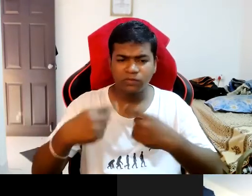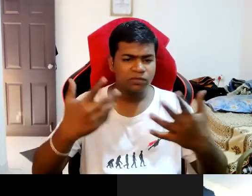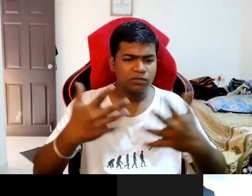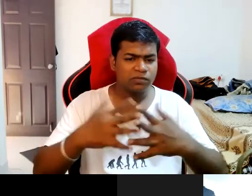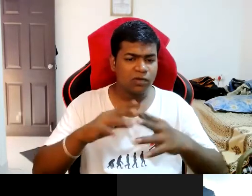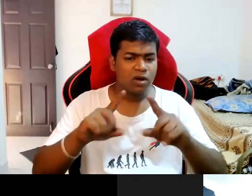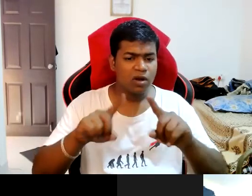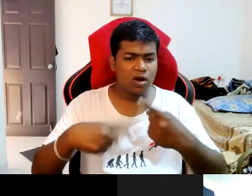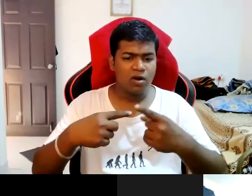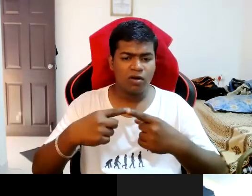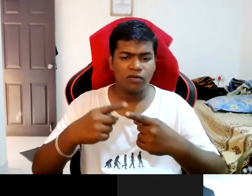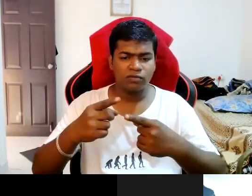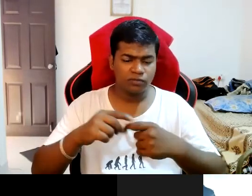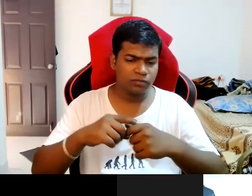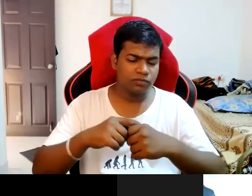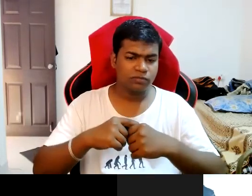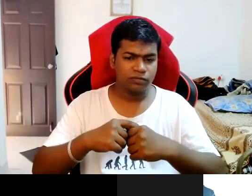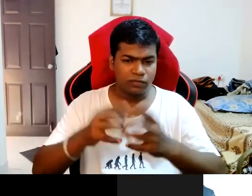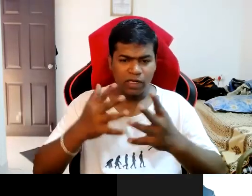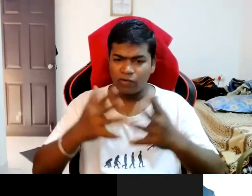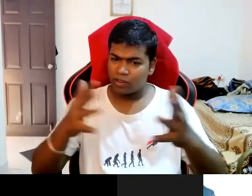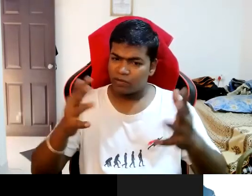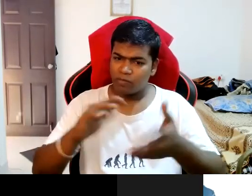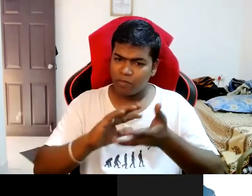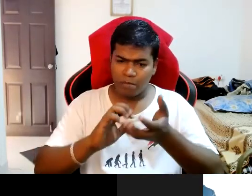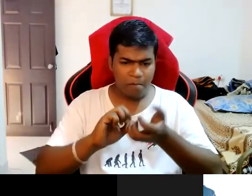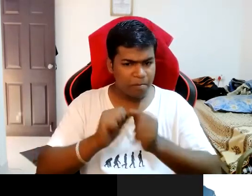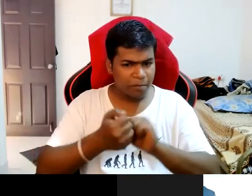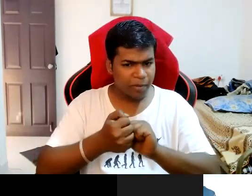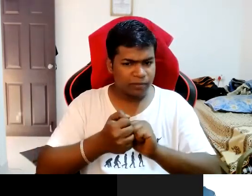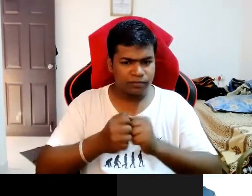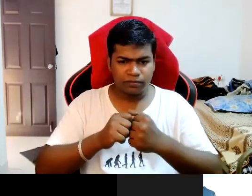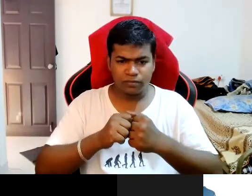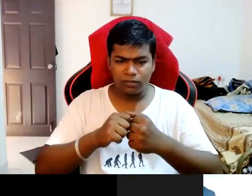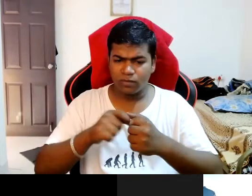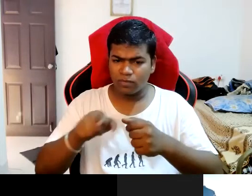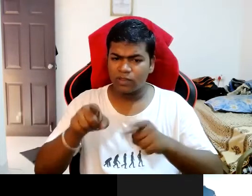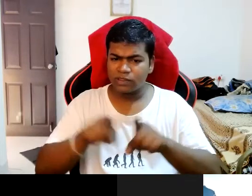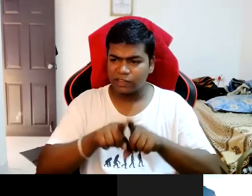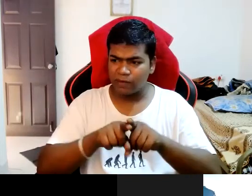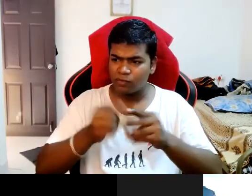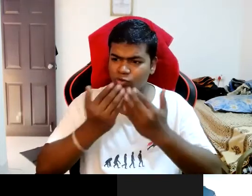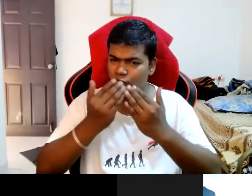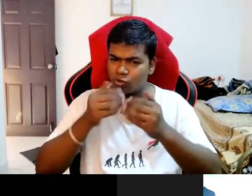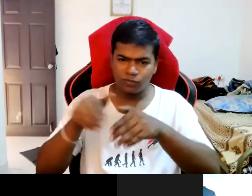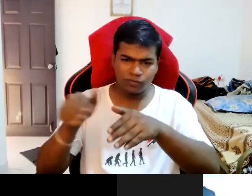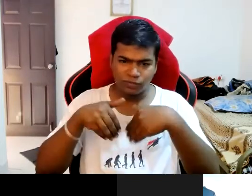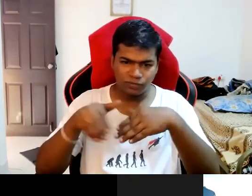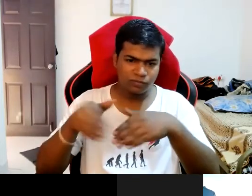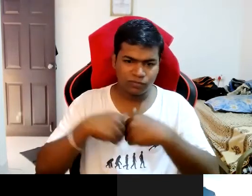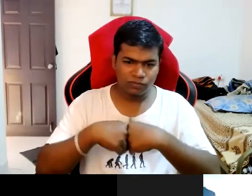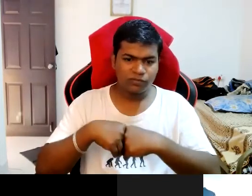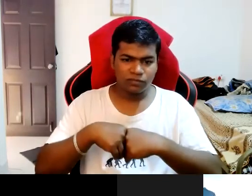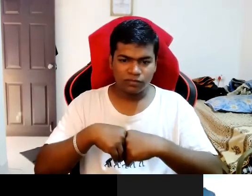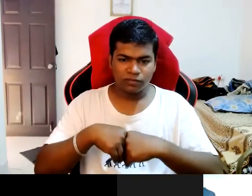everything became a one I can say it's like a schooling only for us which I was missed in